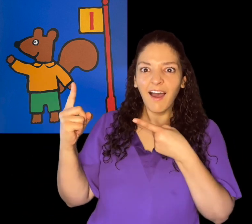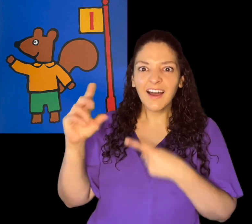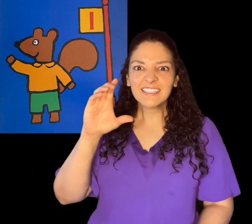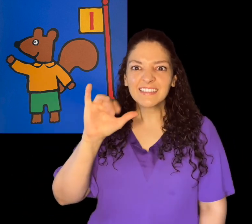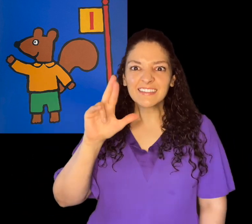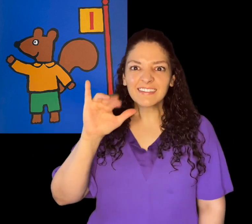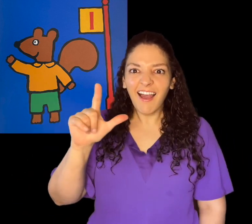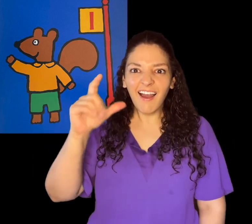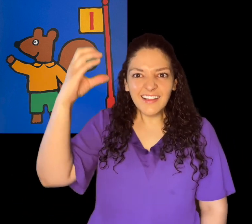It's Cyril.